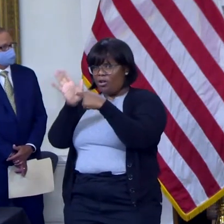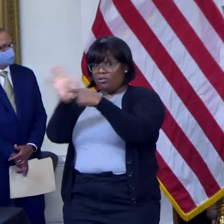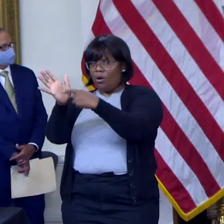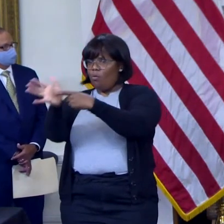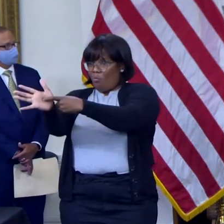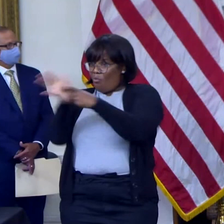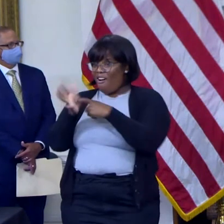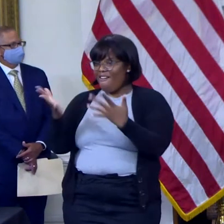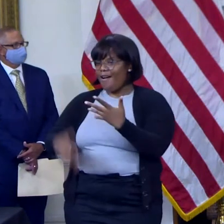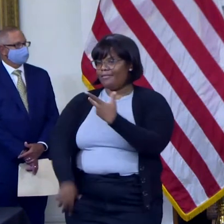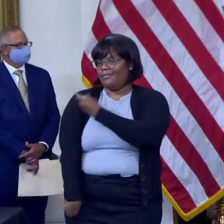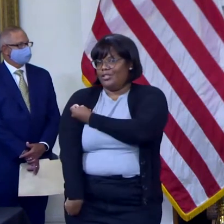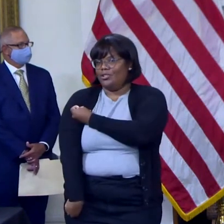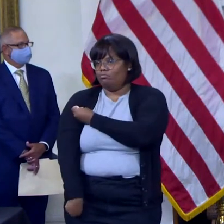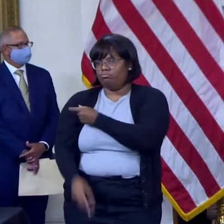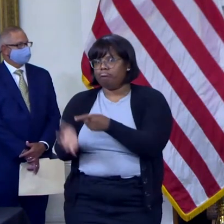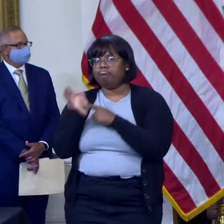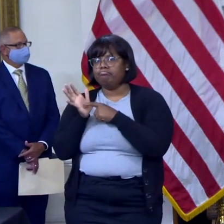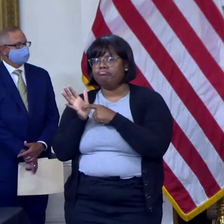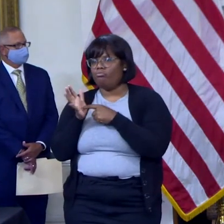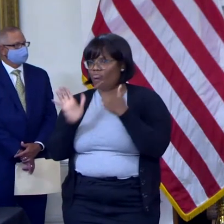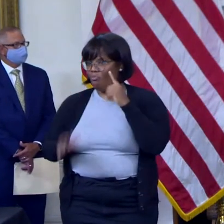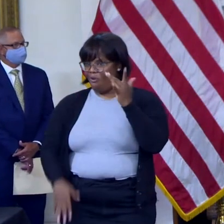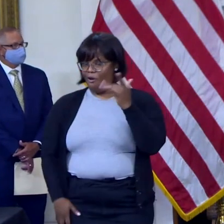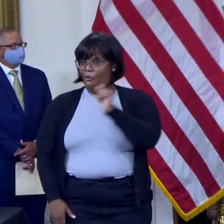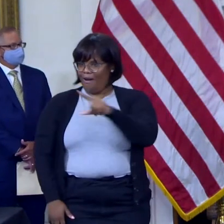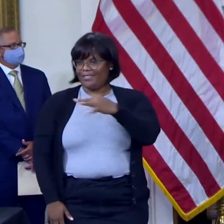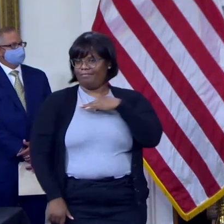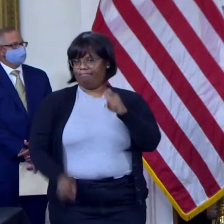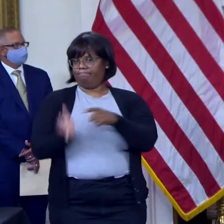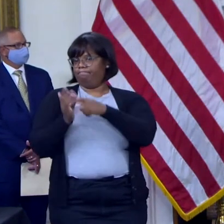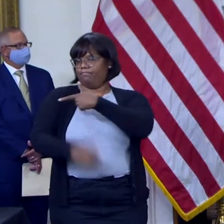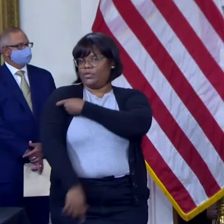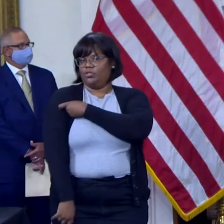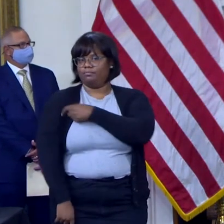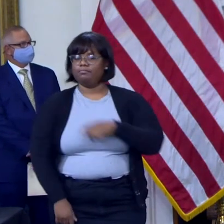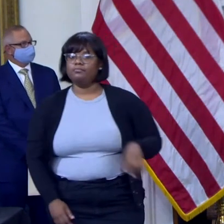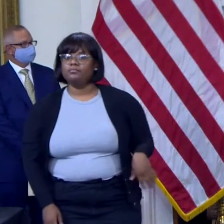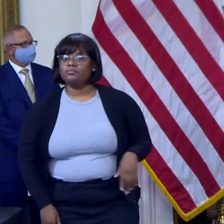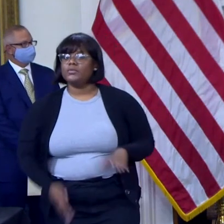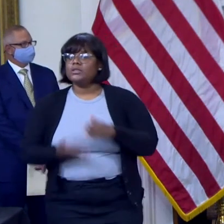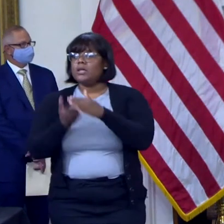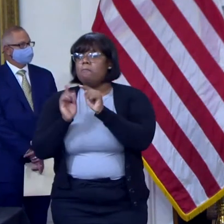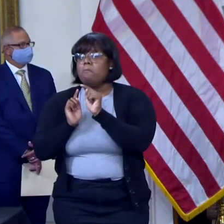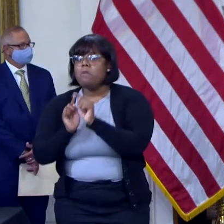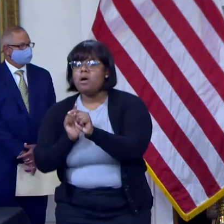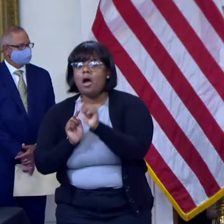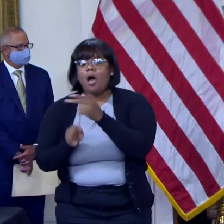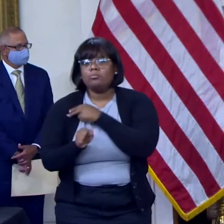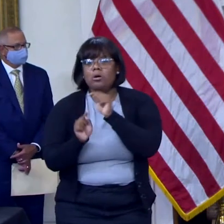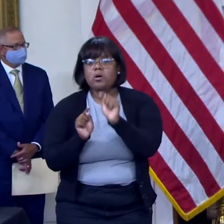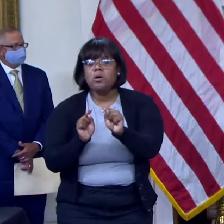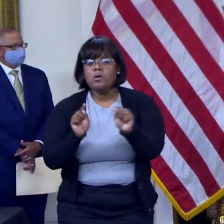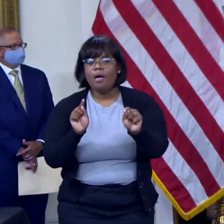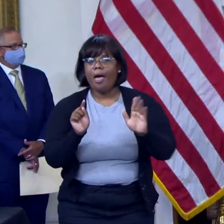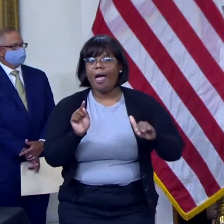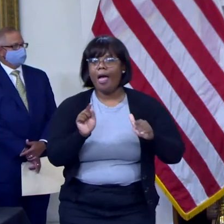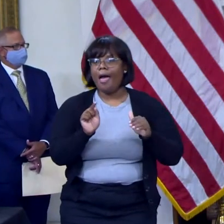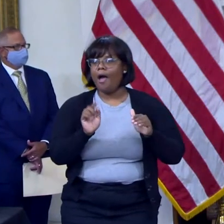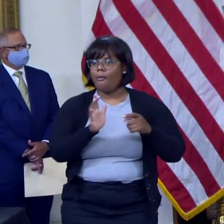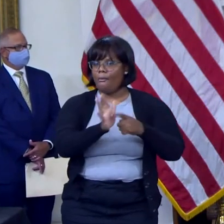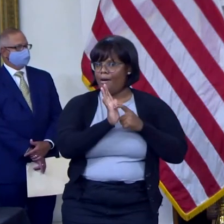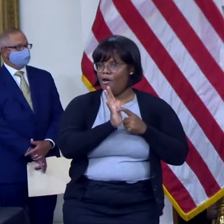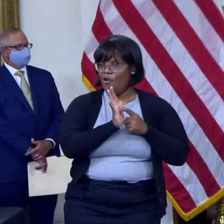hospital staffs. But not every hospital has taken action and some continue to have far too many unvaccinated health care